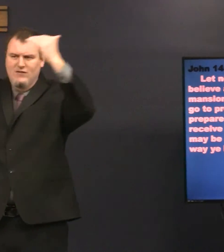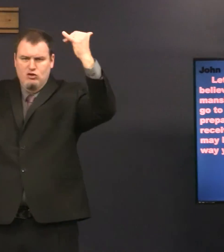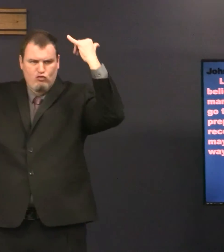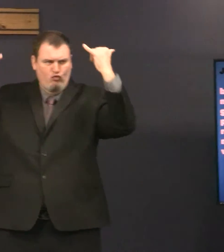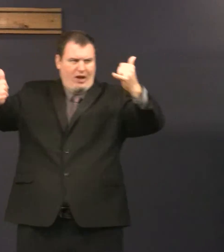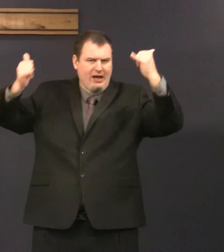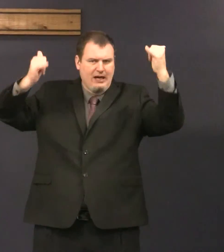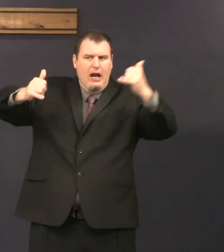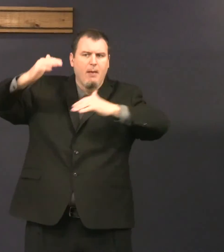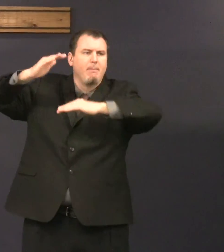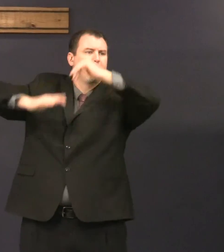to prepare a place